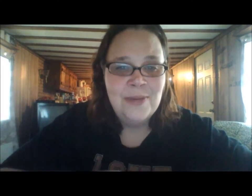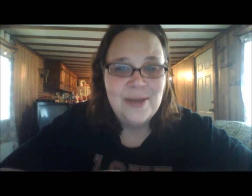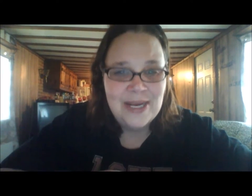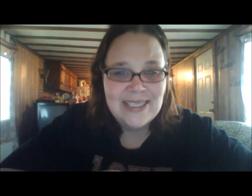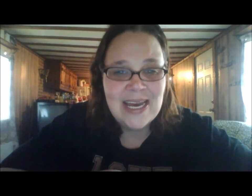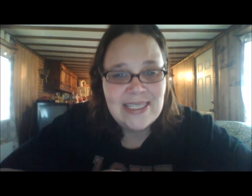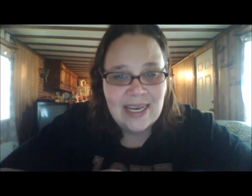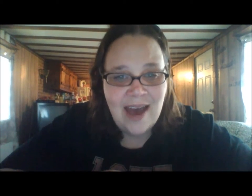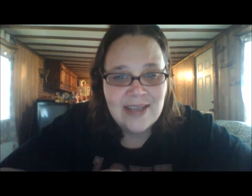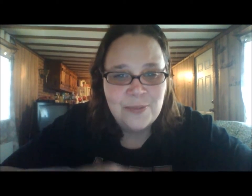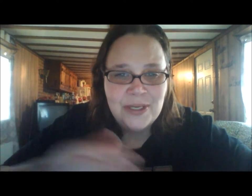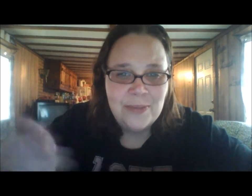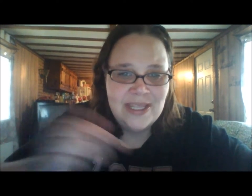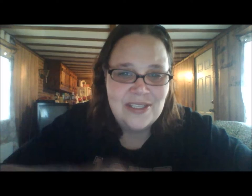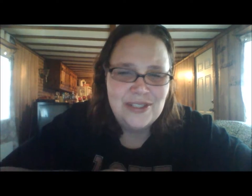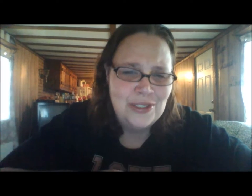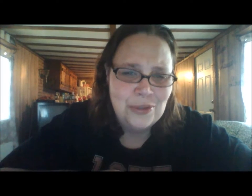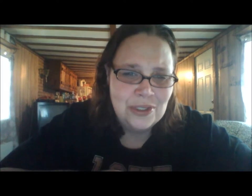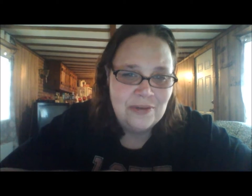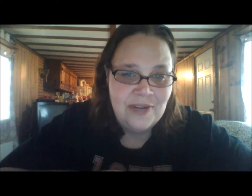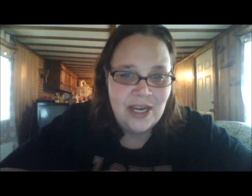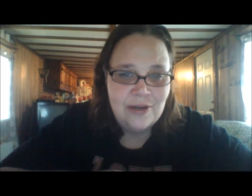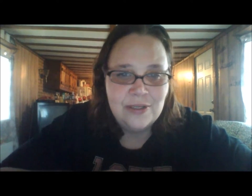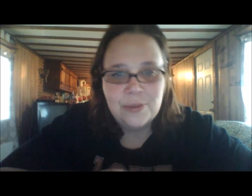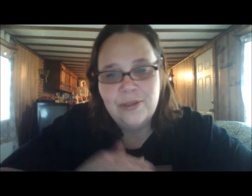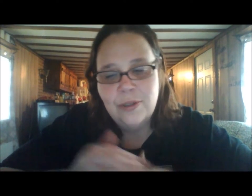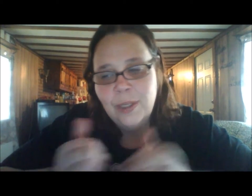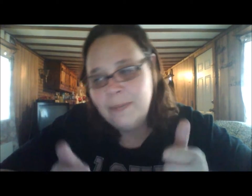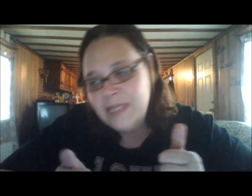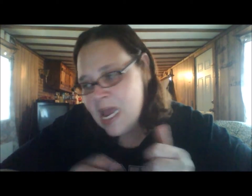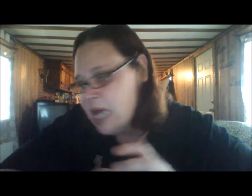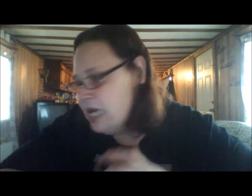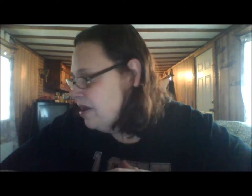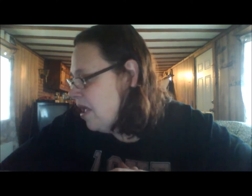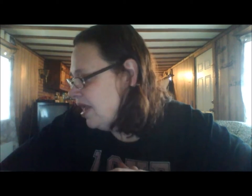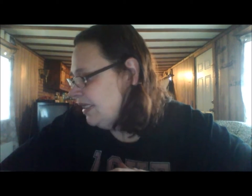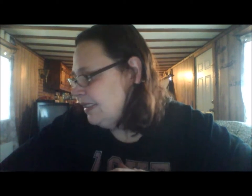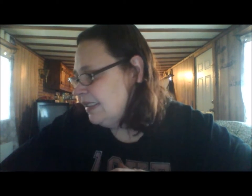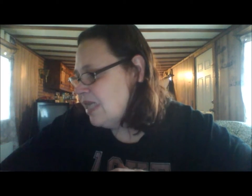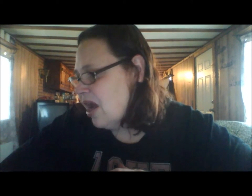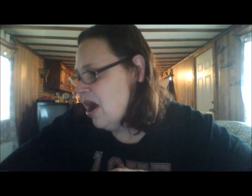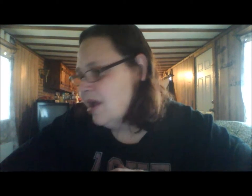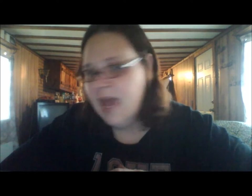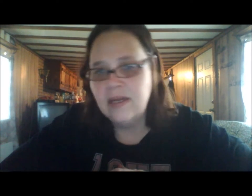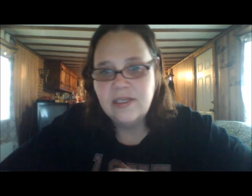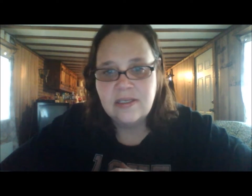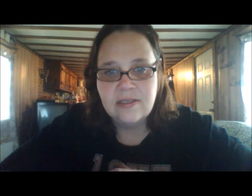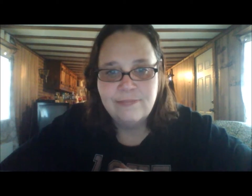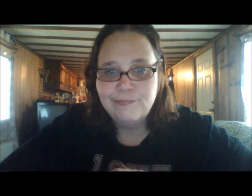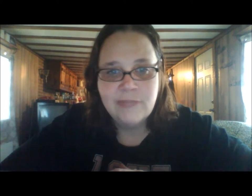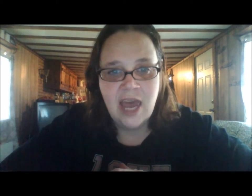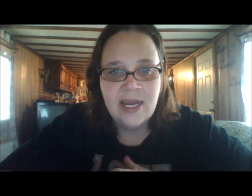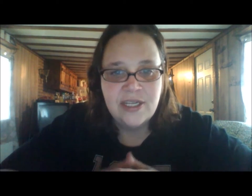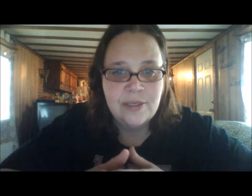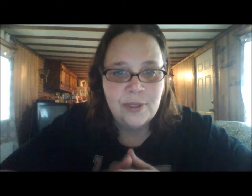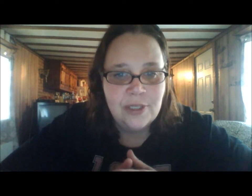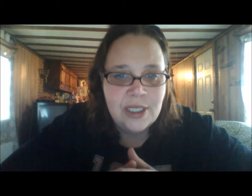but anyways, that's it guys. I'm only going make this a short, short video. just want to do a quick tape. And uh, yeah, just kind of catching up on laundry.